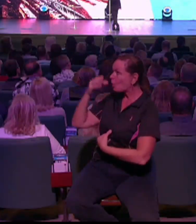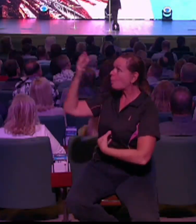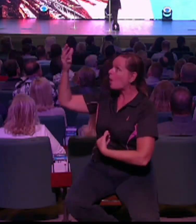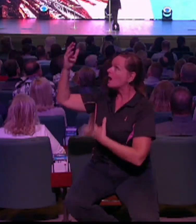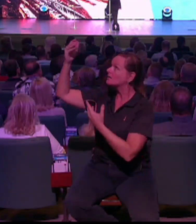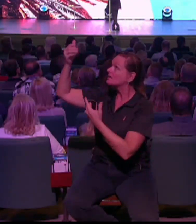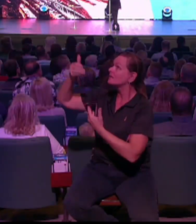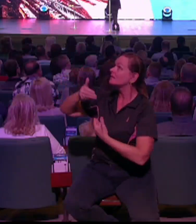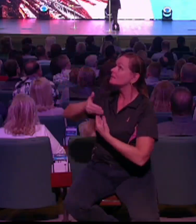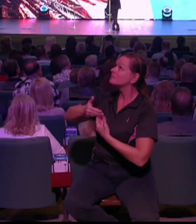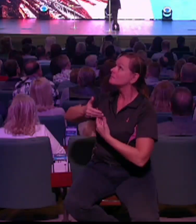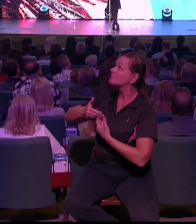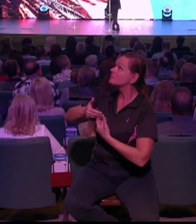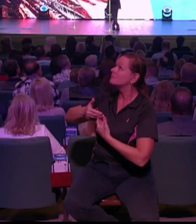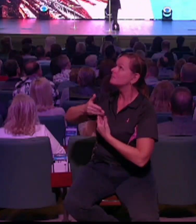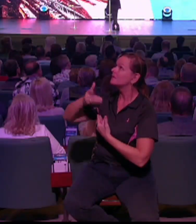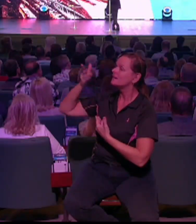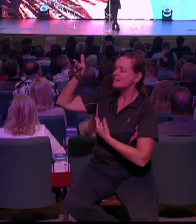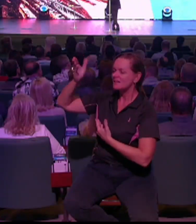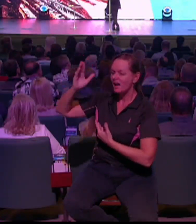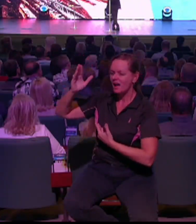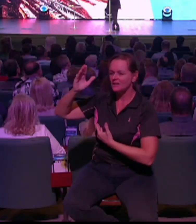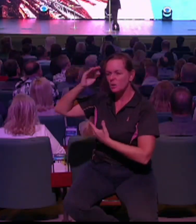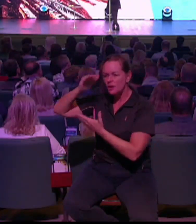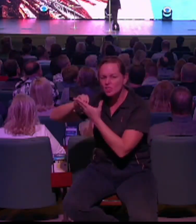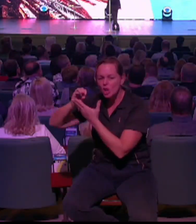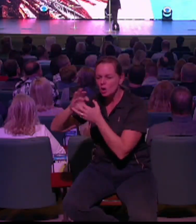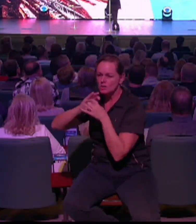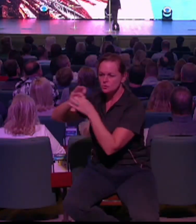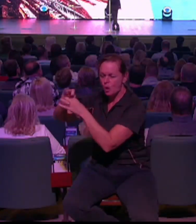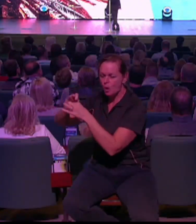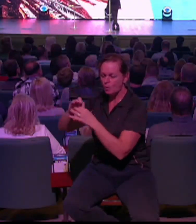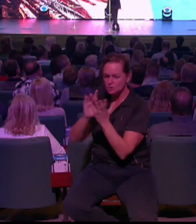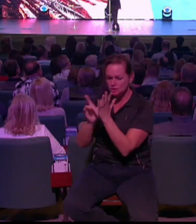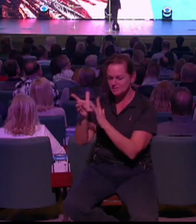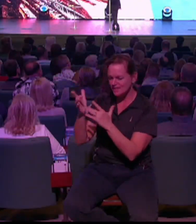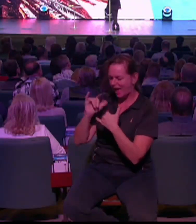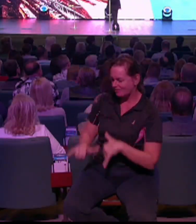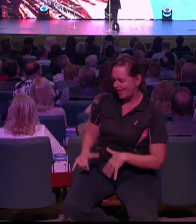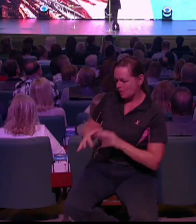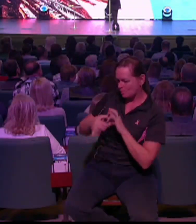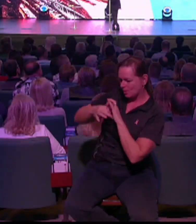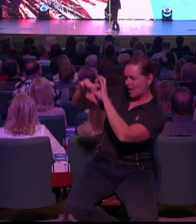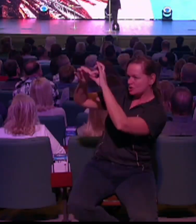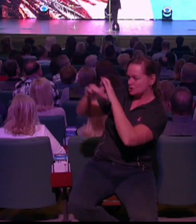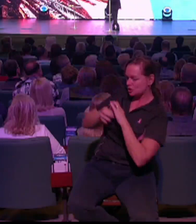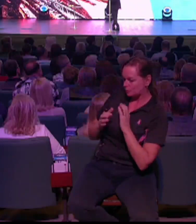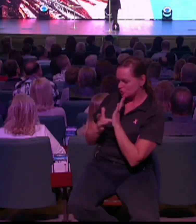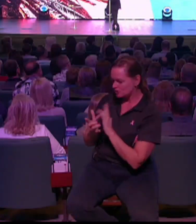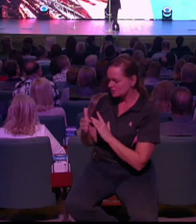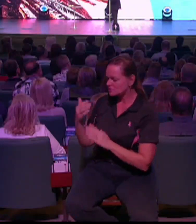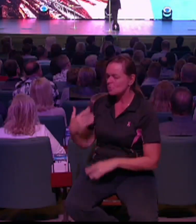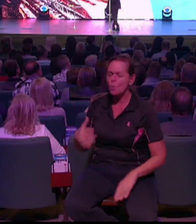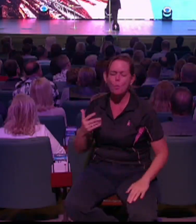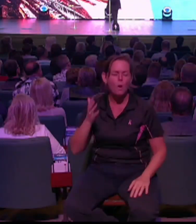God. The best invitation we've ever received. We were also given absolutely terrific